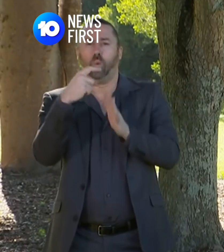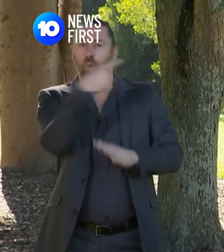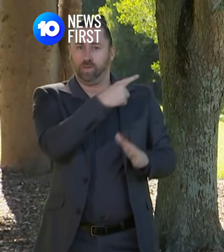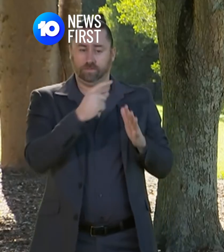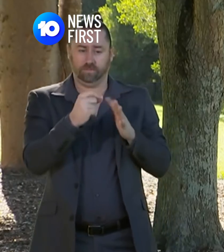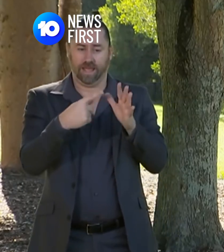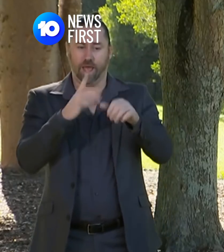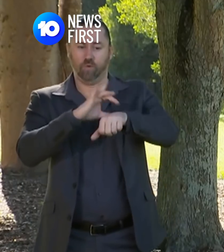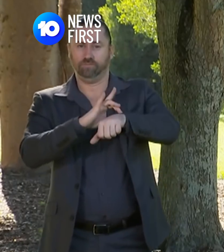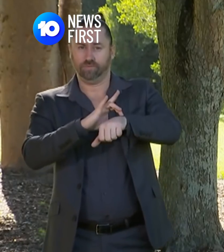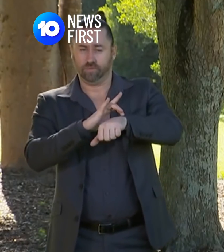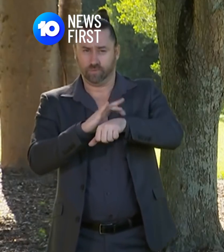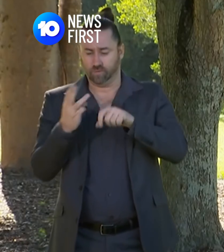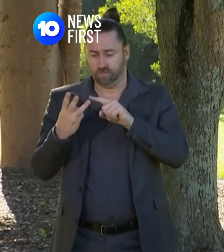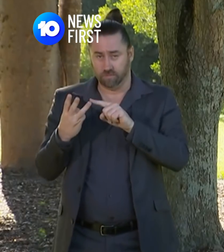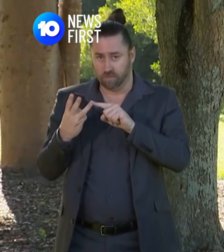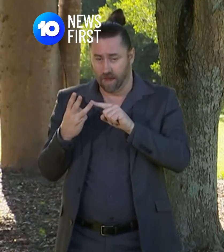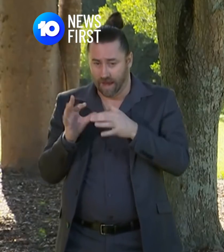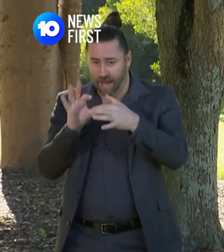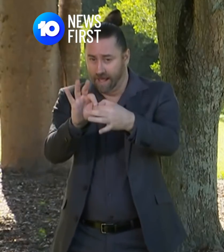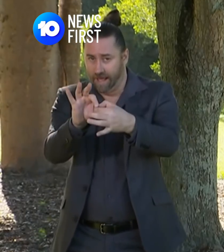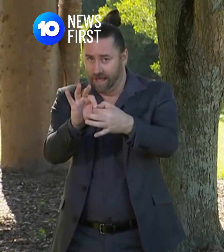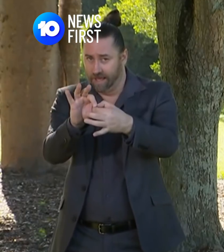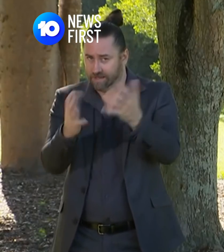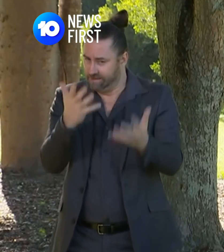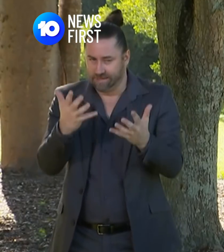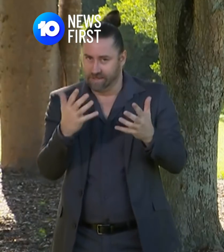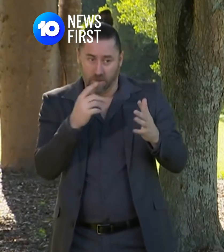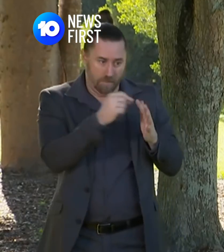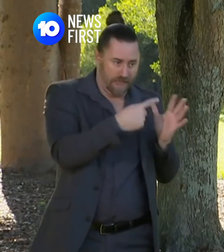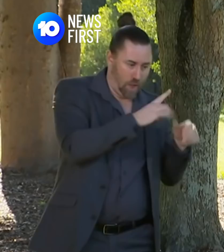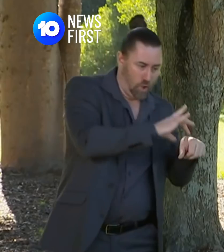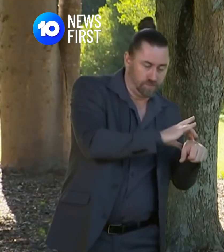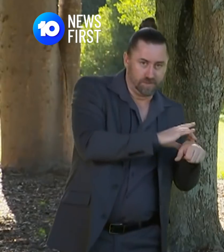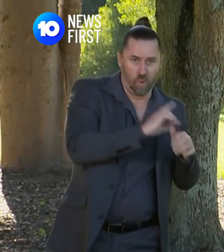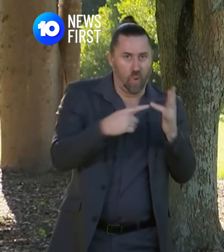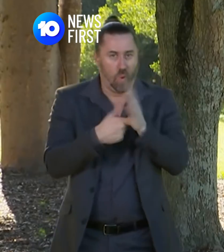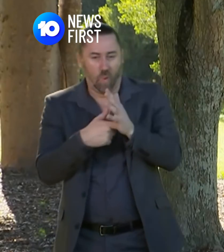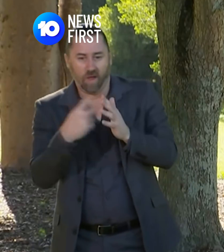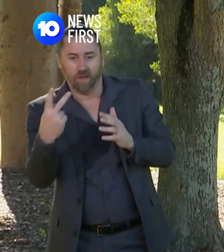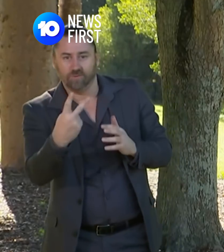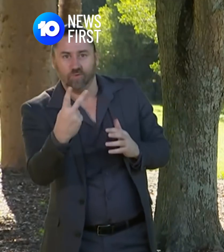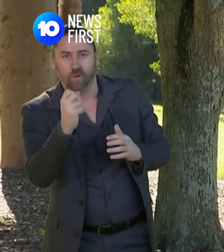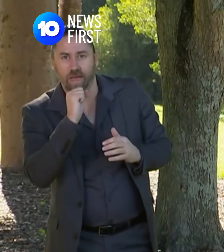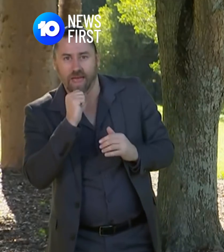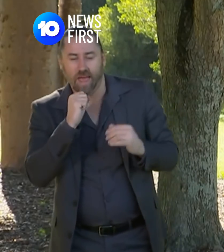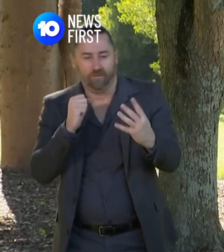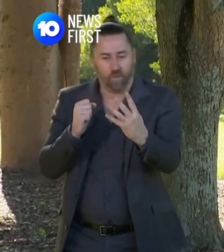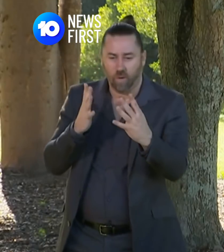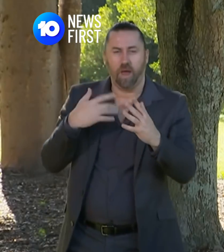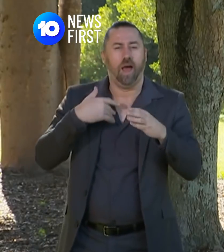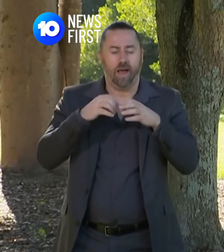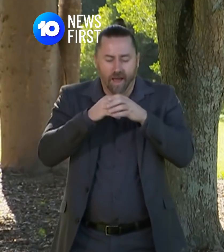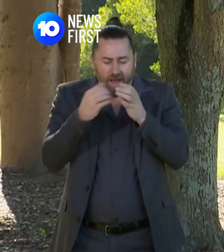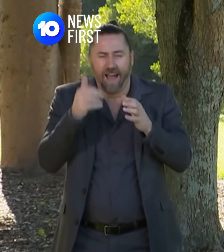shifts there but I'm not sure that's where she's acquired it. We will need to wait for genome sequencing results that we should get